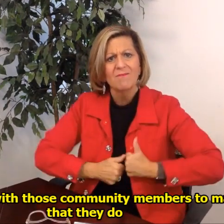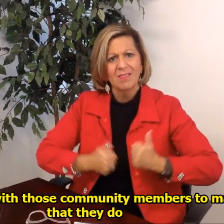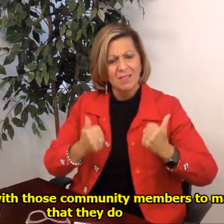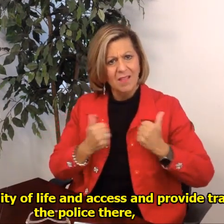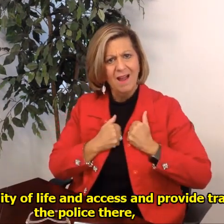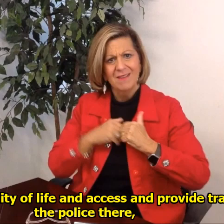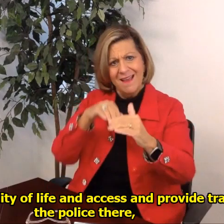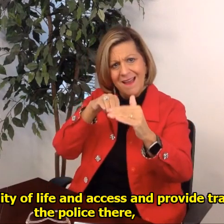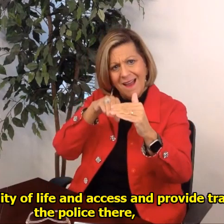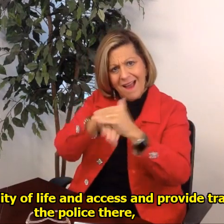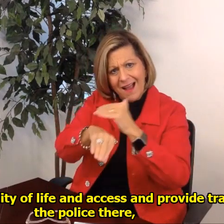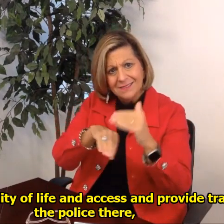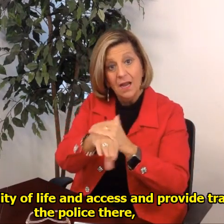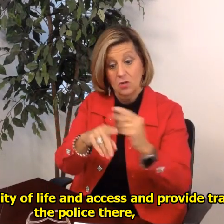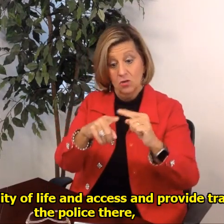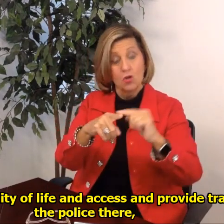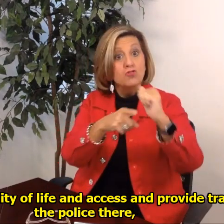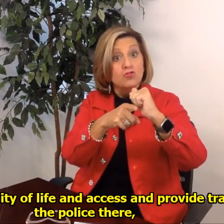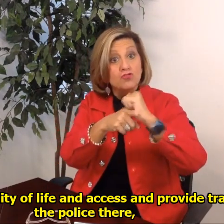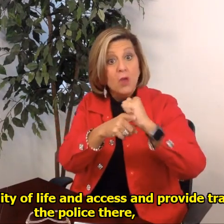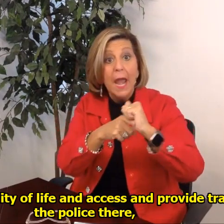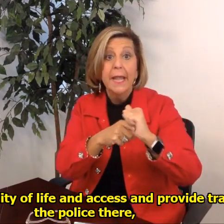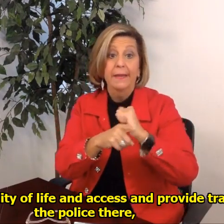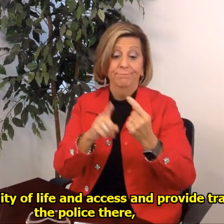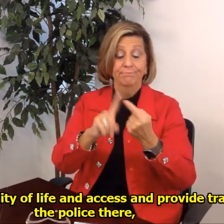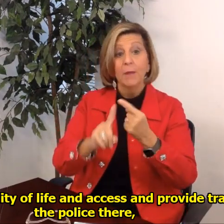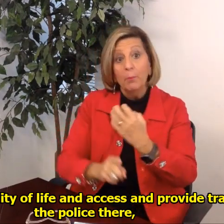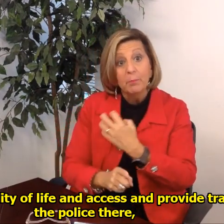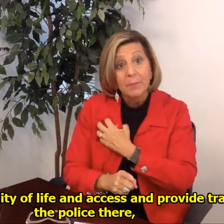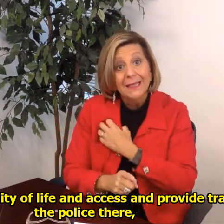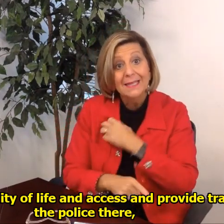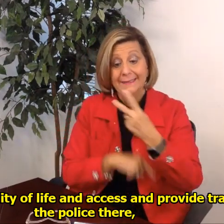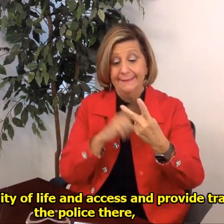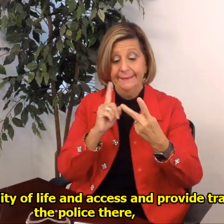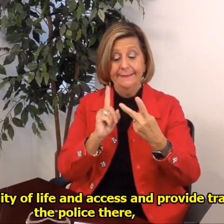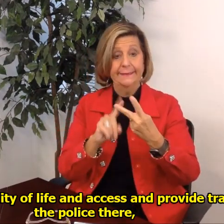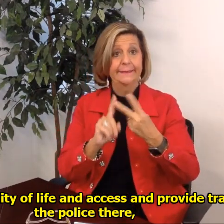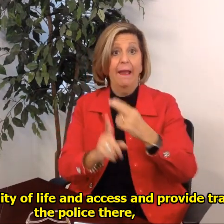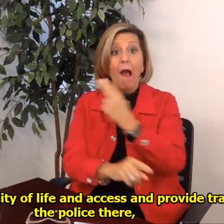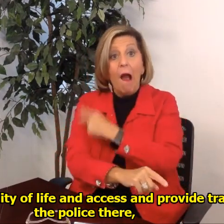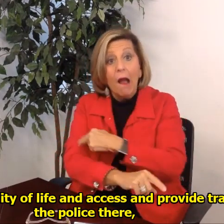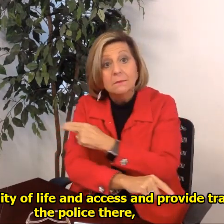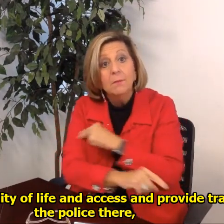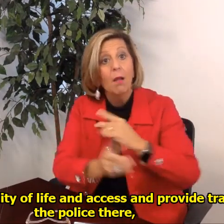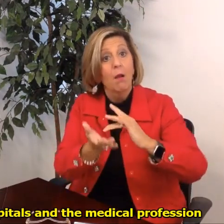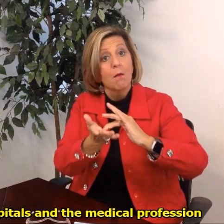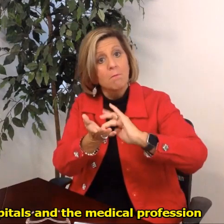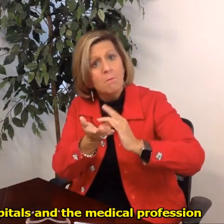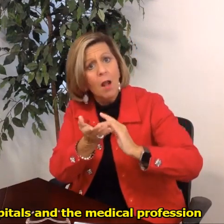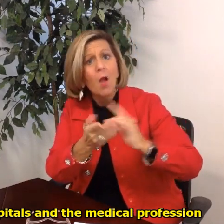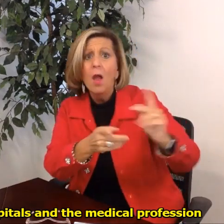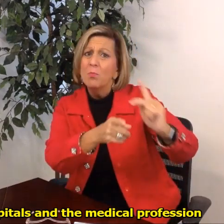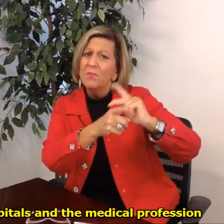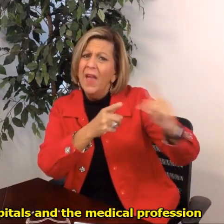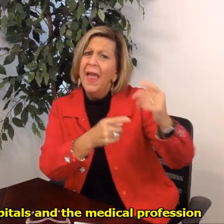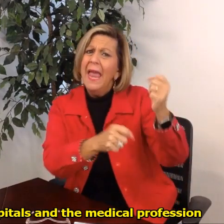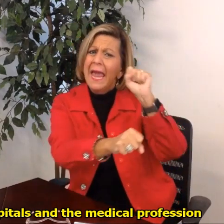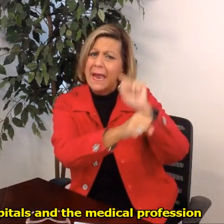improve the quality of life and access and provide training for the police their hospitals and the medical